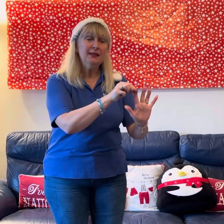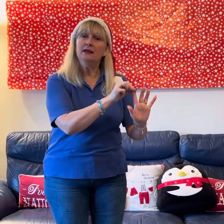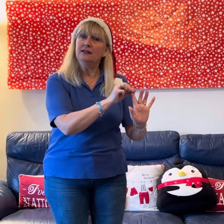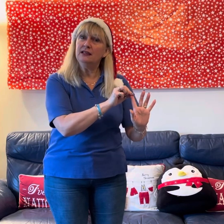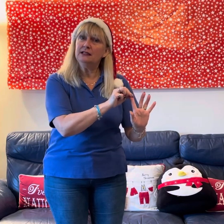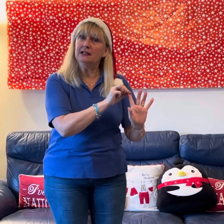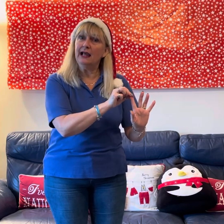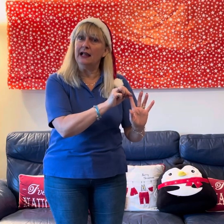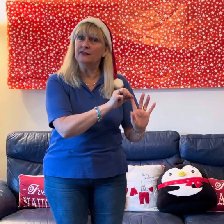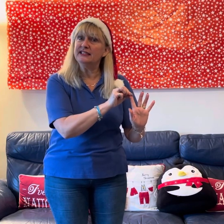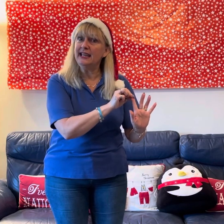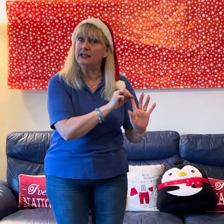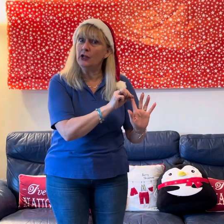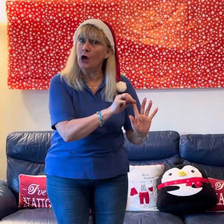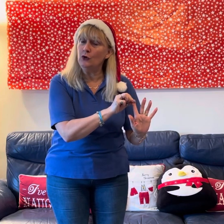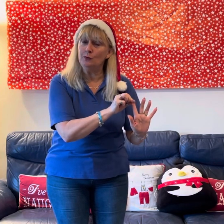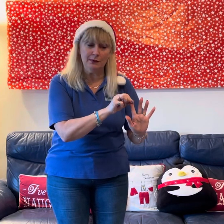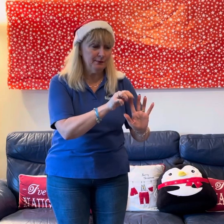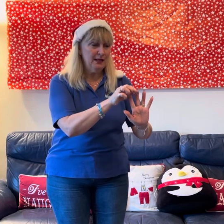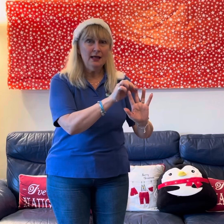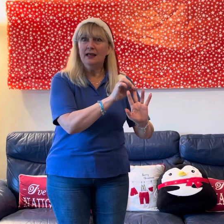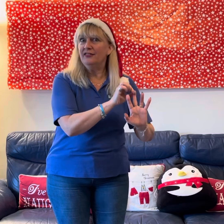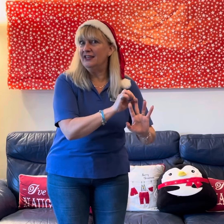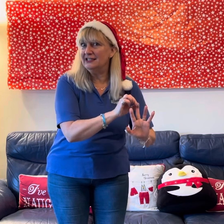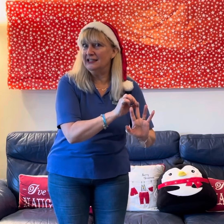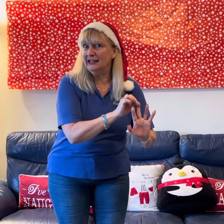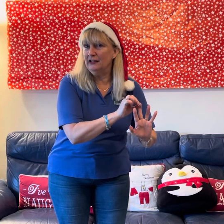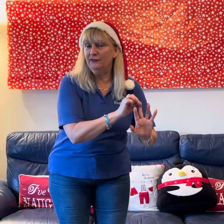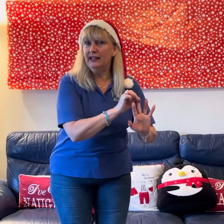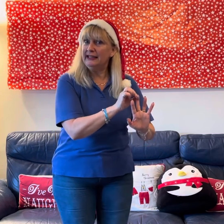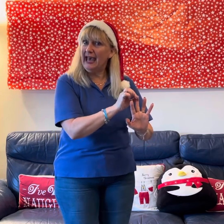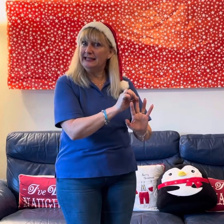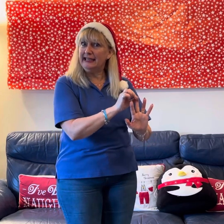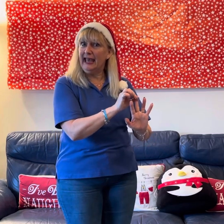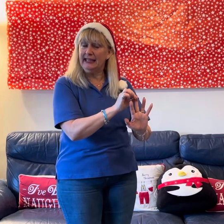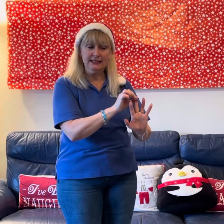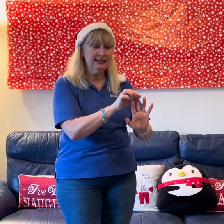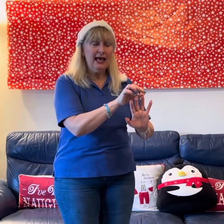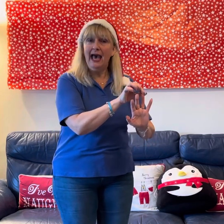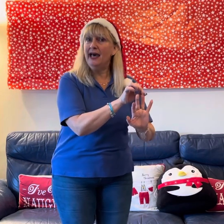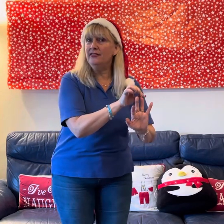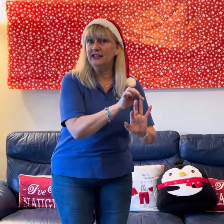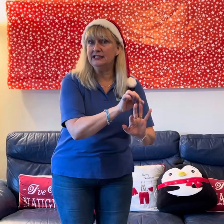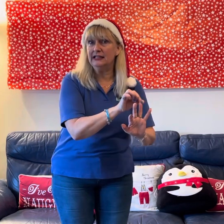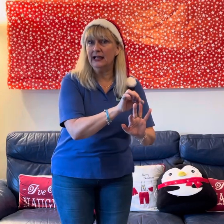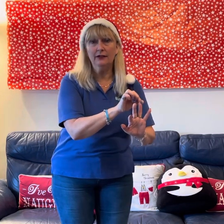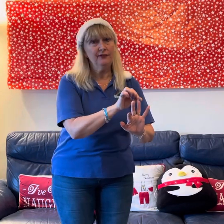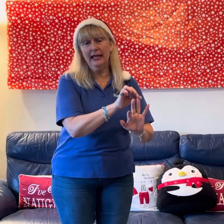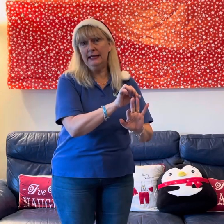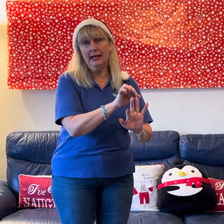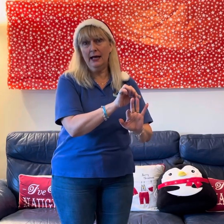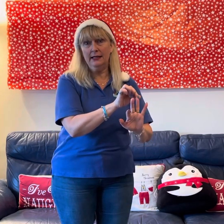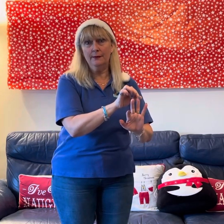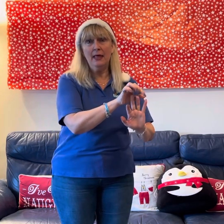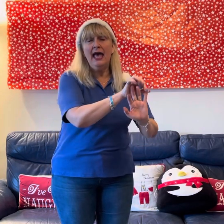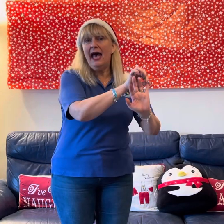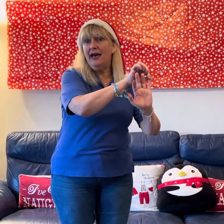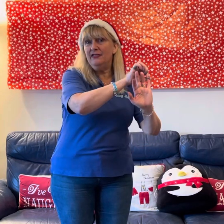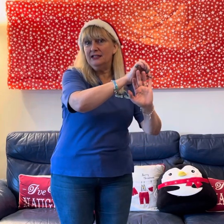This little elf stayed at home. This little elf ate candy canes and this little elf ate none and this